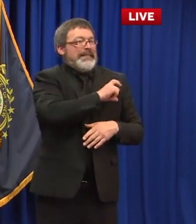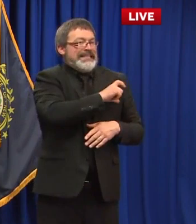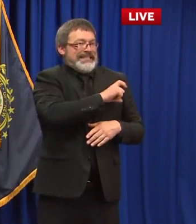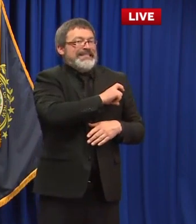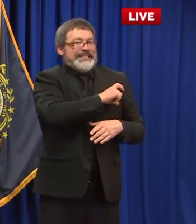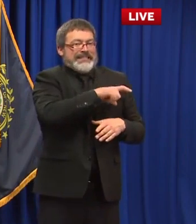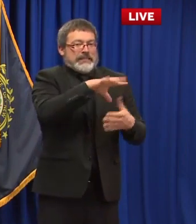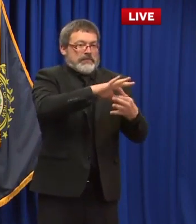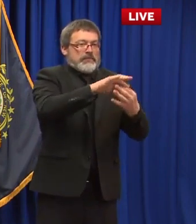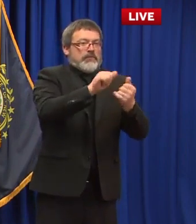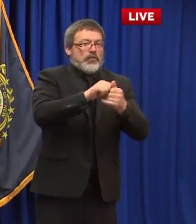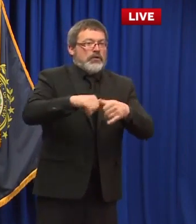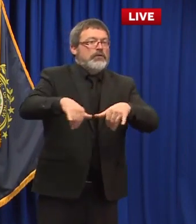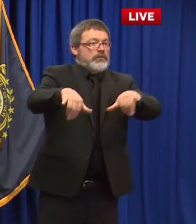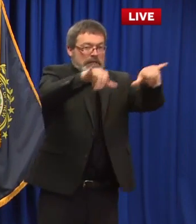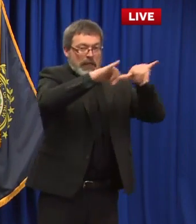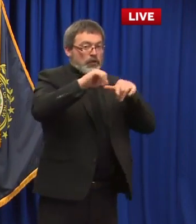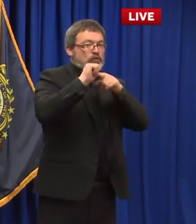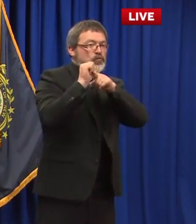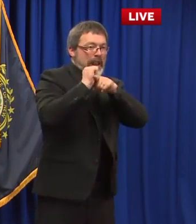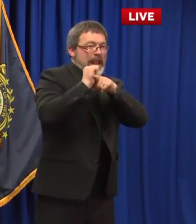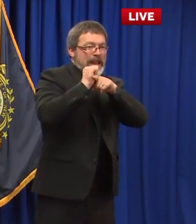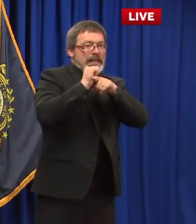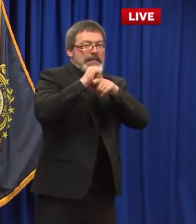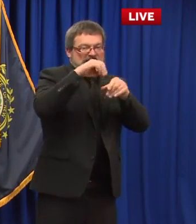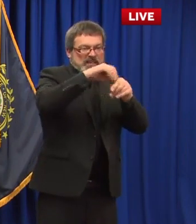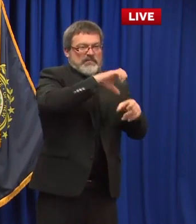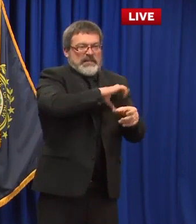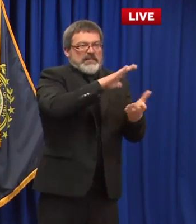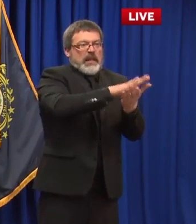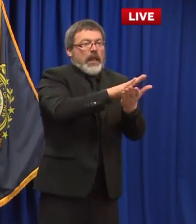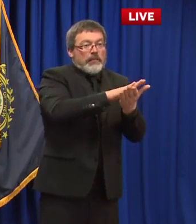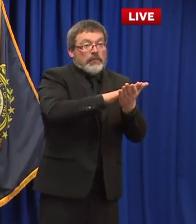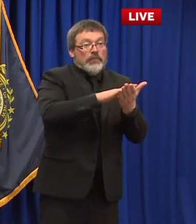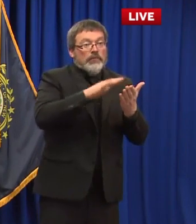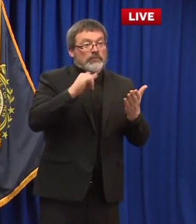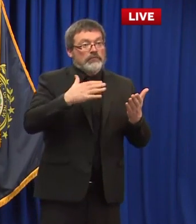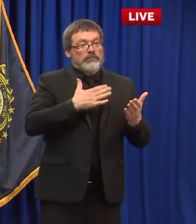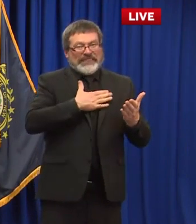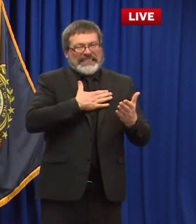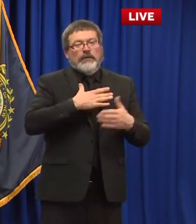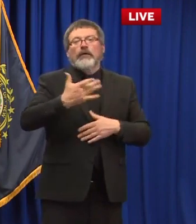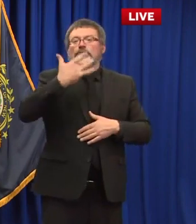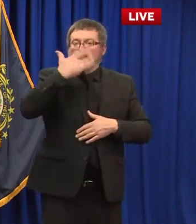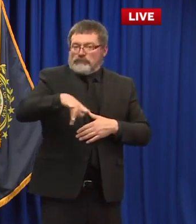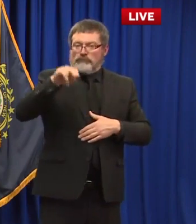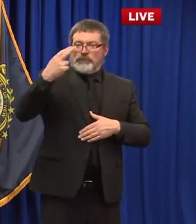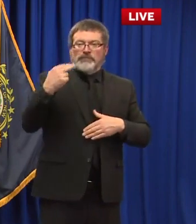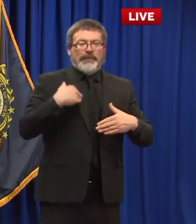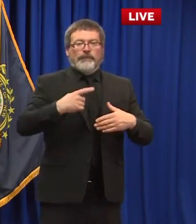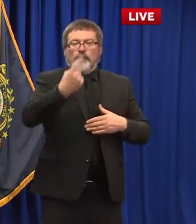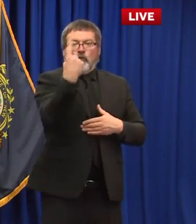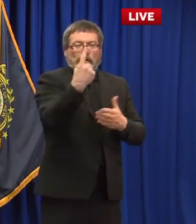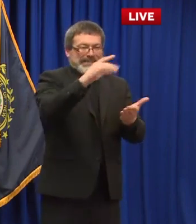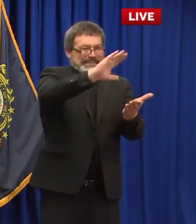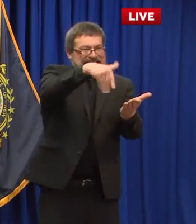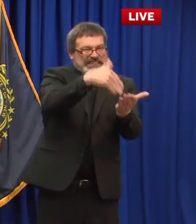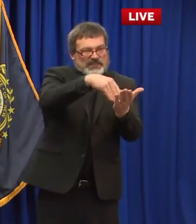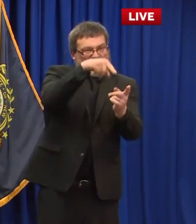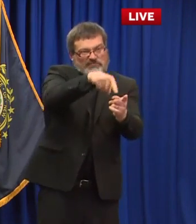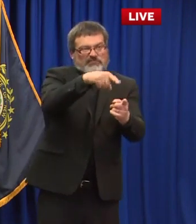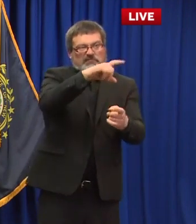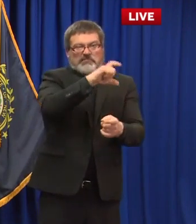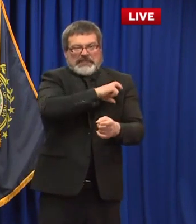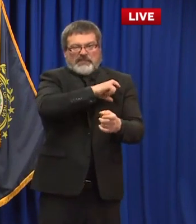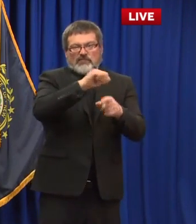those who don't know we're one of the few states in the country that have a single point for all police standards and training everyone gets trained essentially by the same organization so